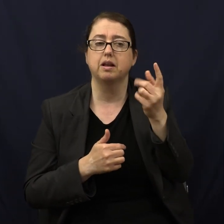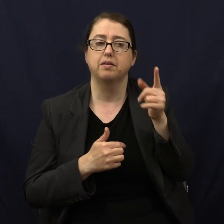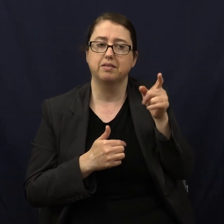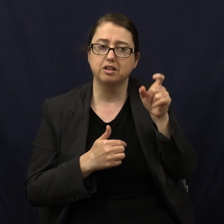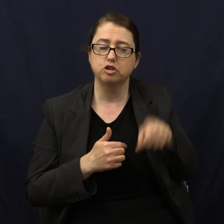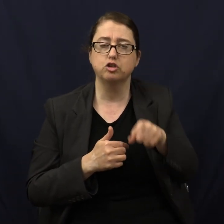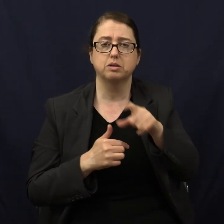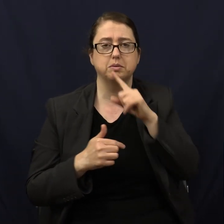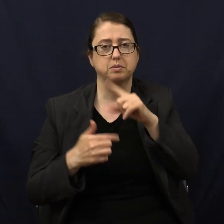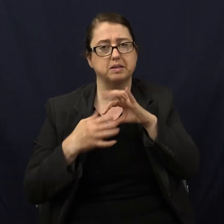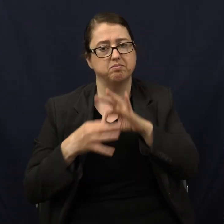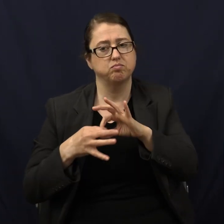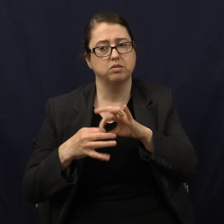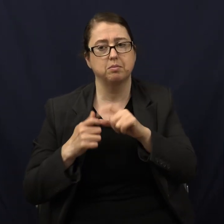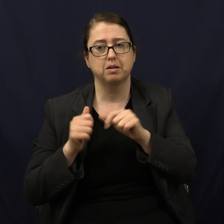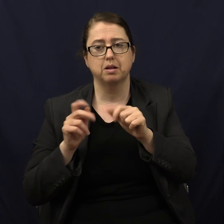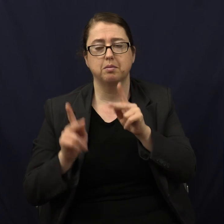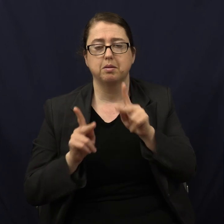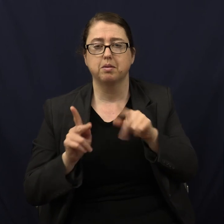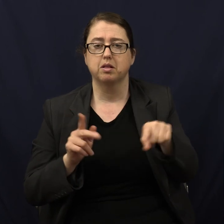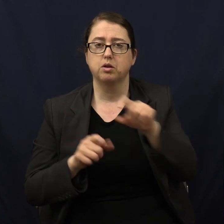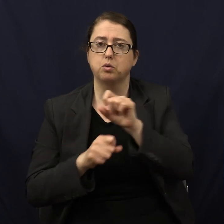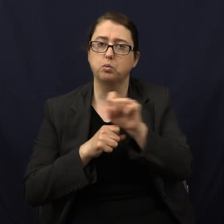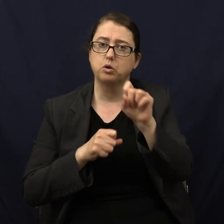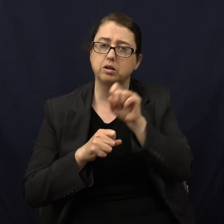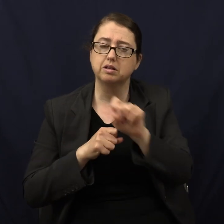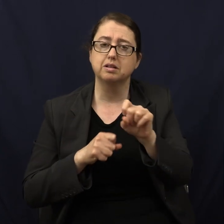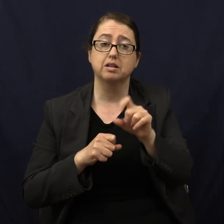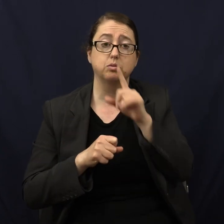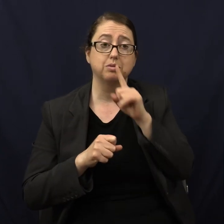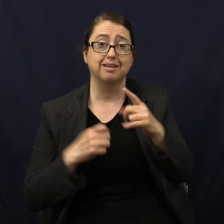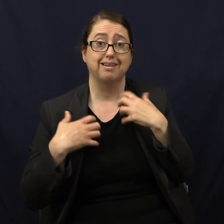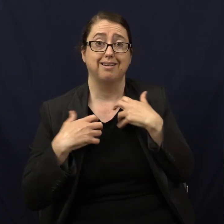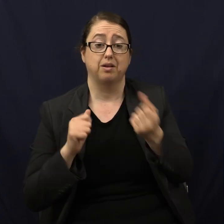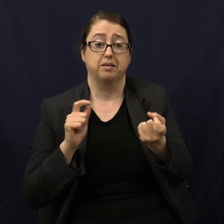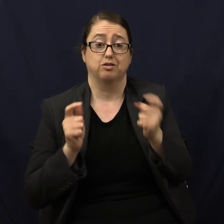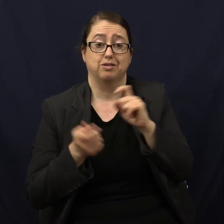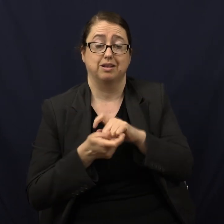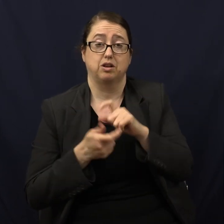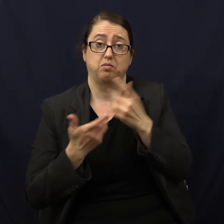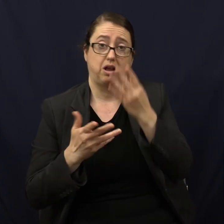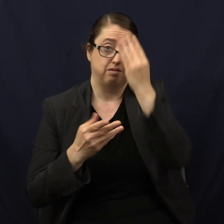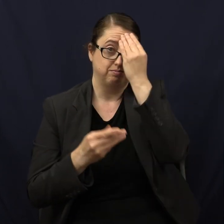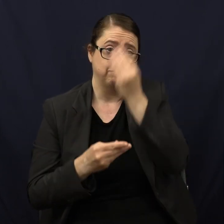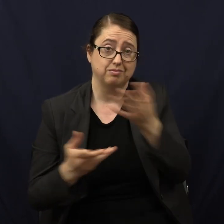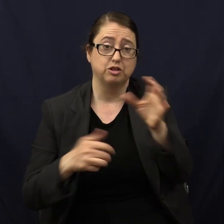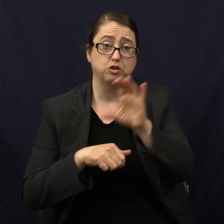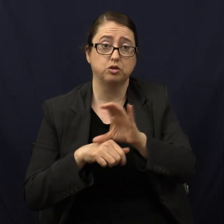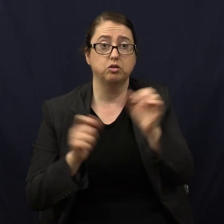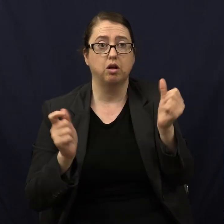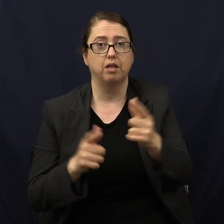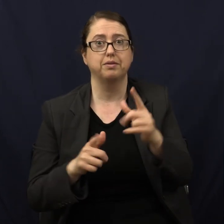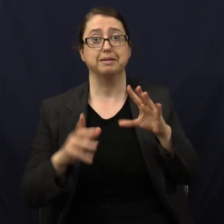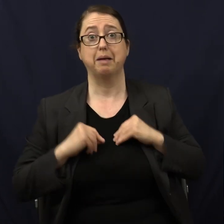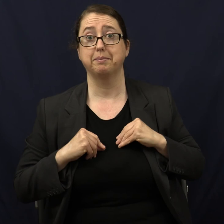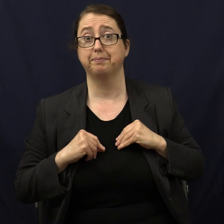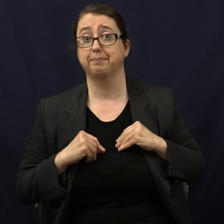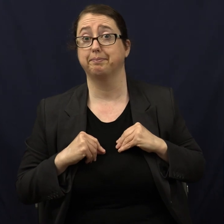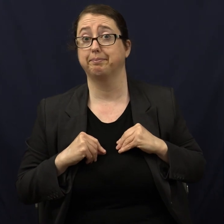shoulder to shoulder, heart to heart with those who are working in right lines. The subject of health reform has been presented to the churches and everybody accepted it.